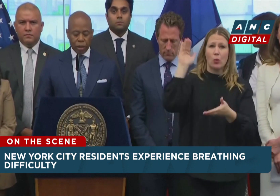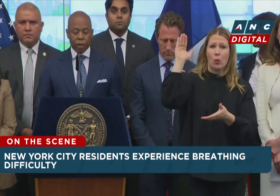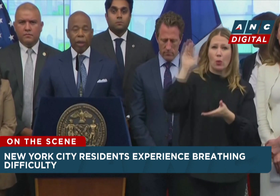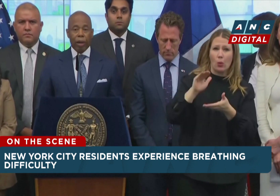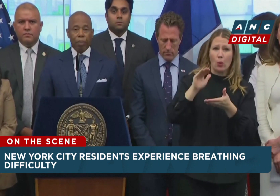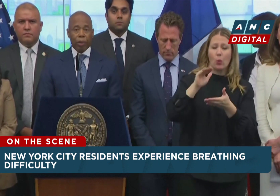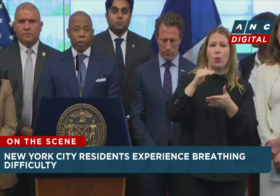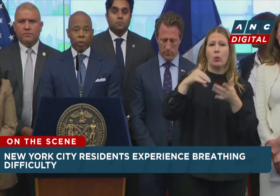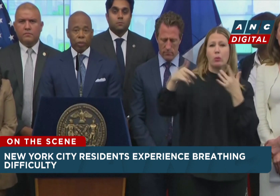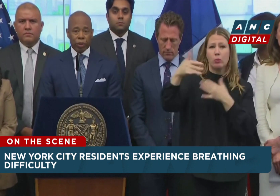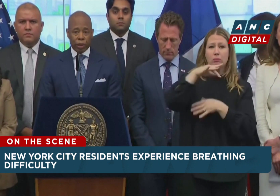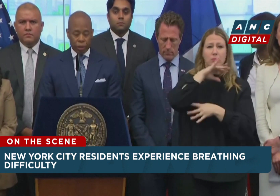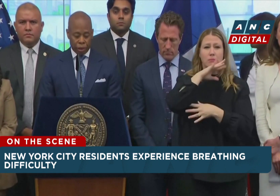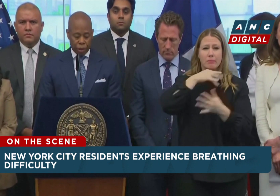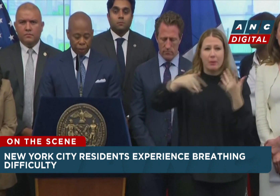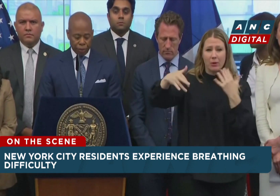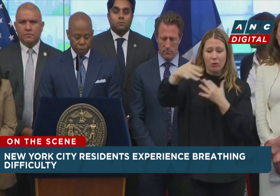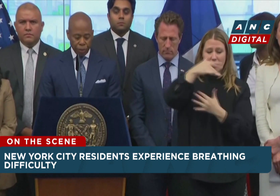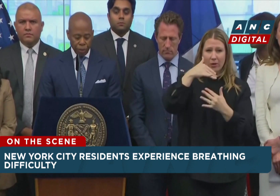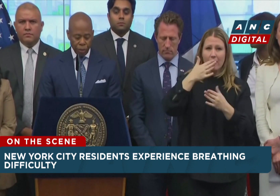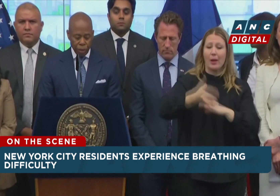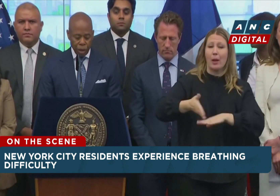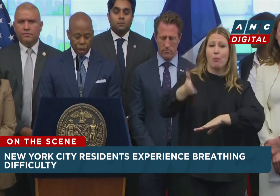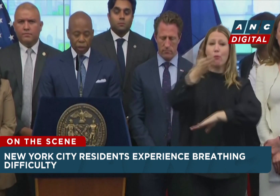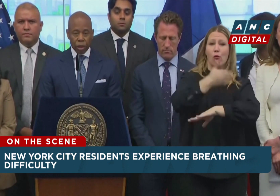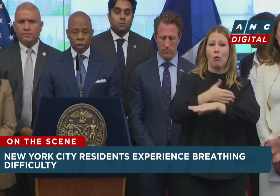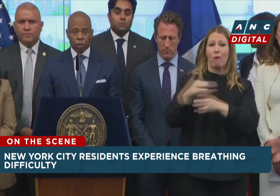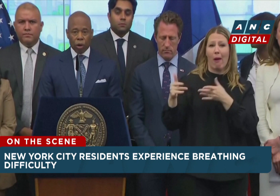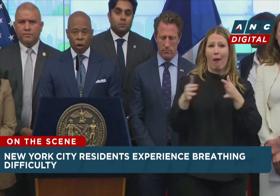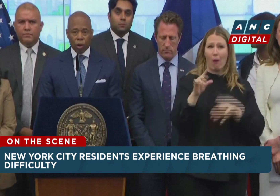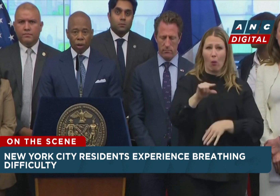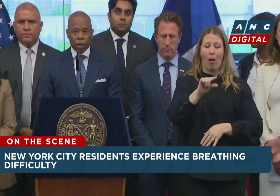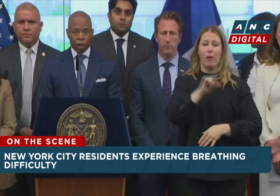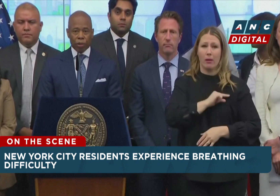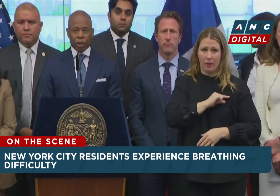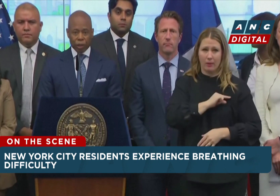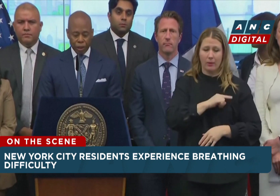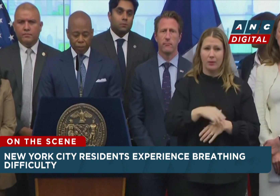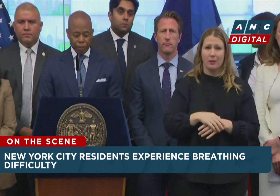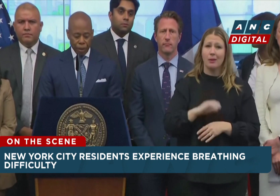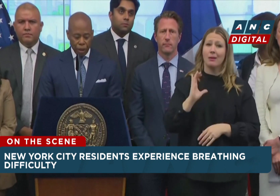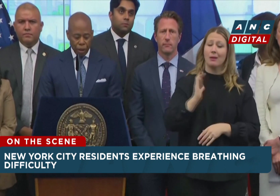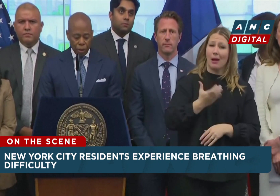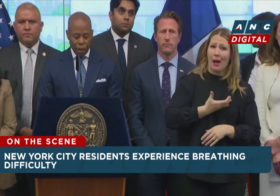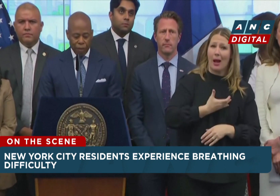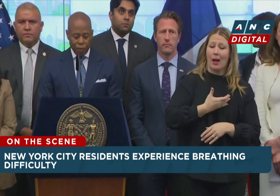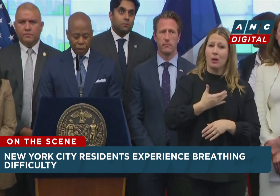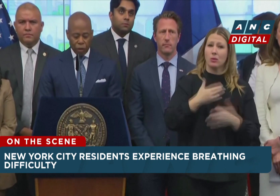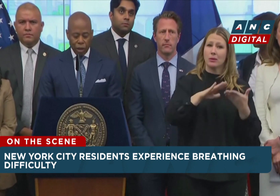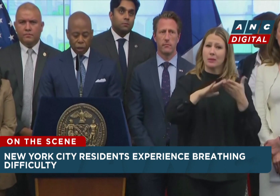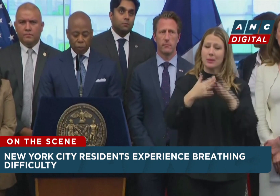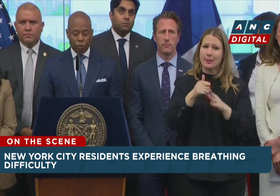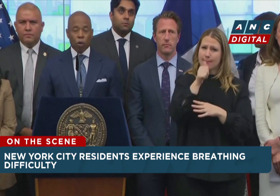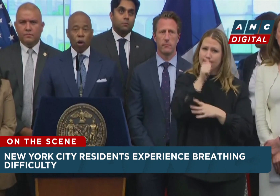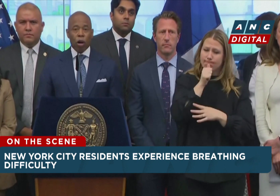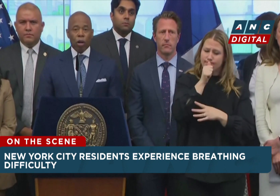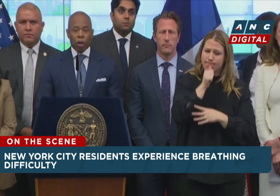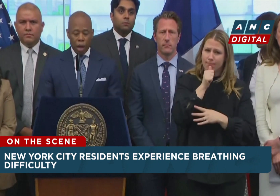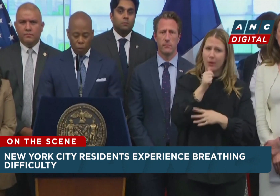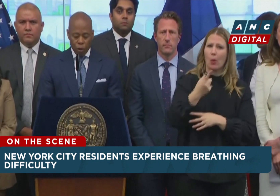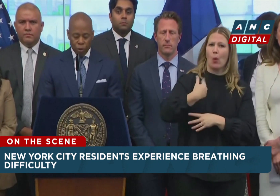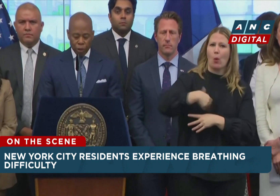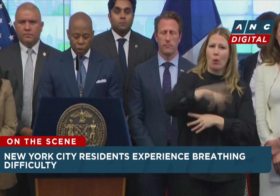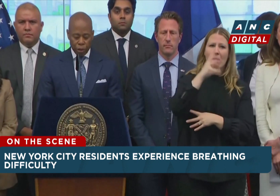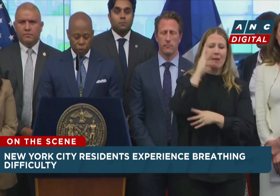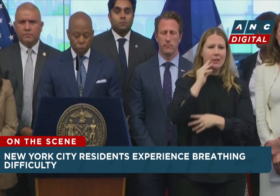improve air quality, and build resiliency. Our city is strong and resilient. We have faced crisis before,